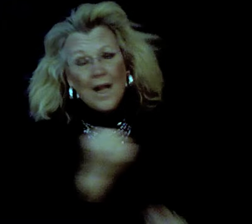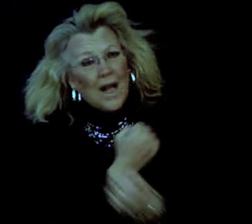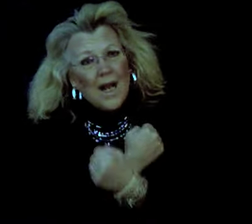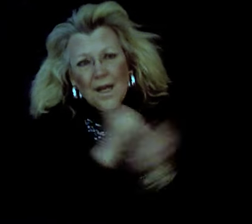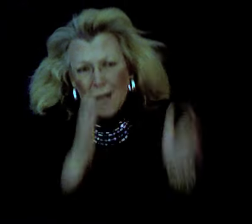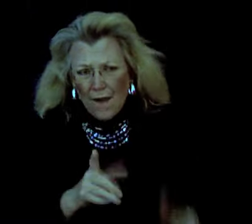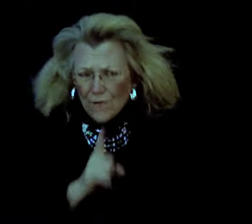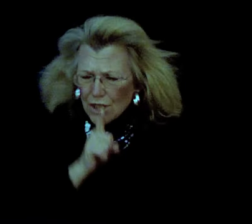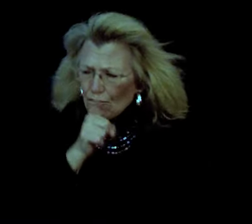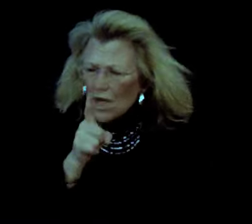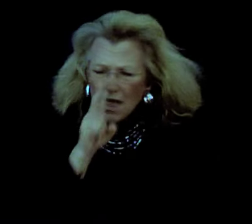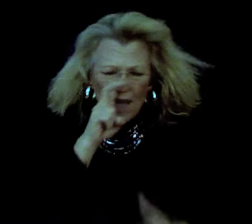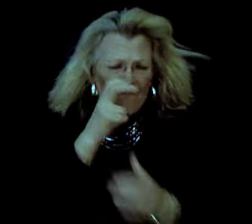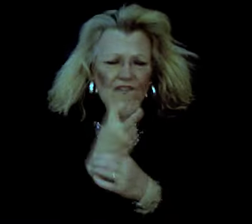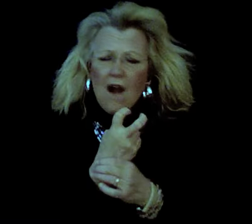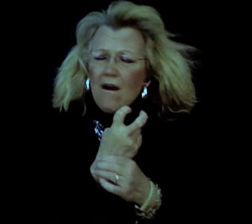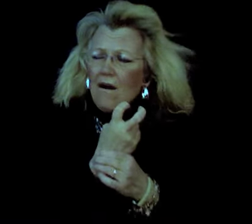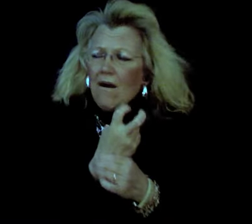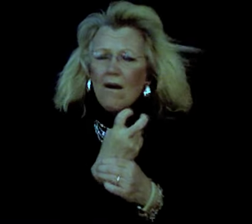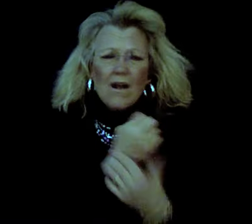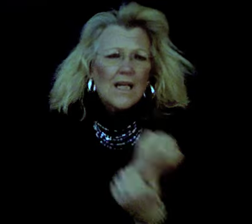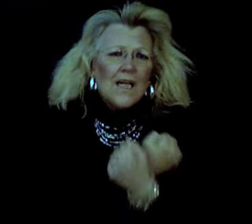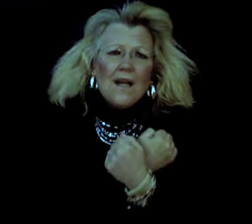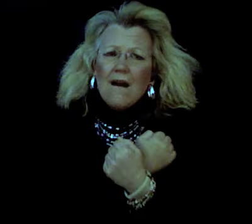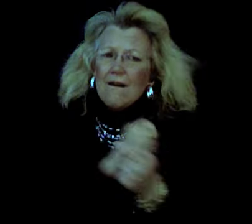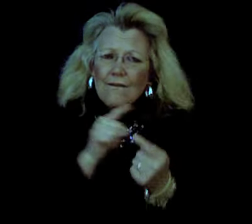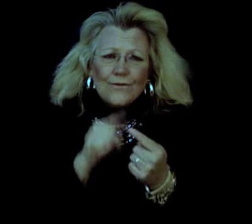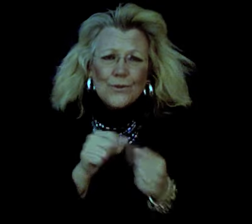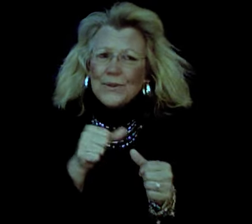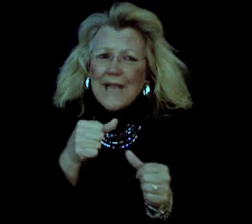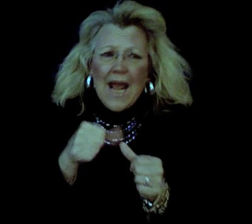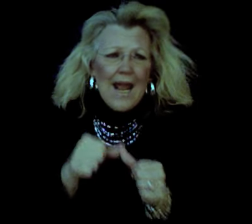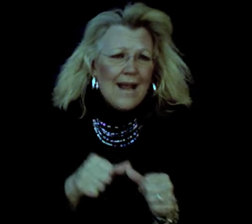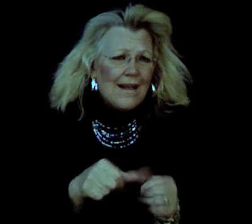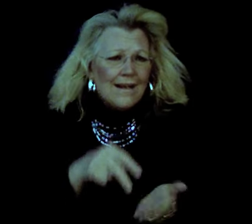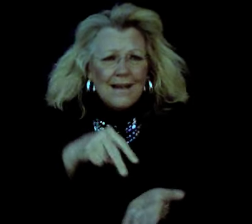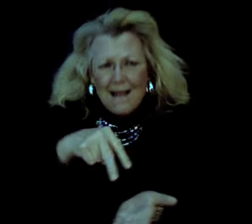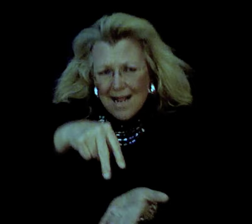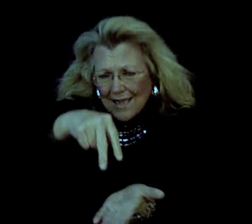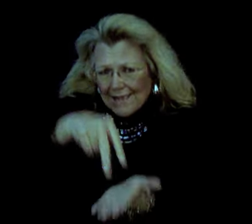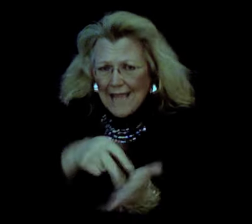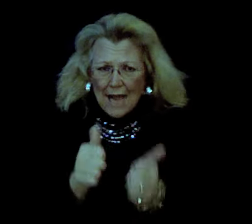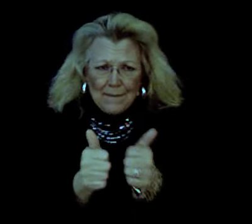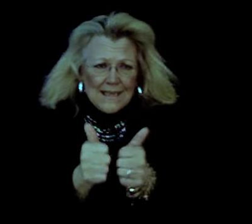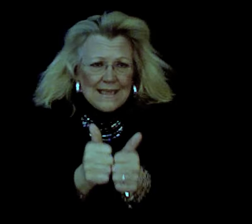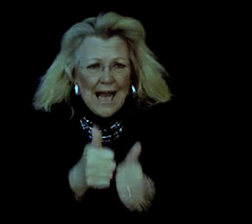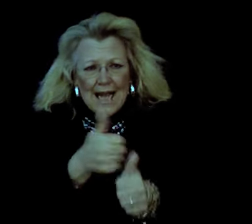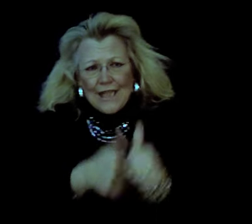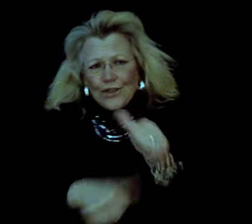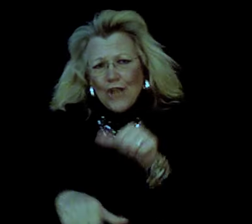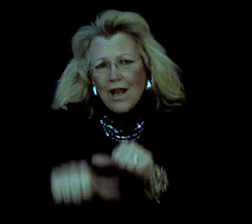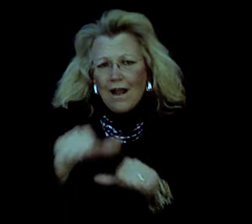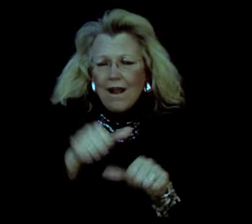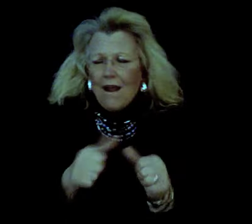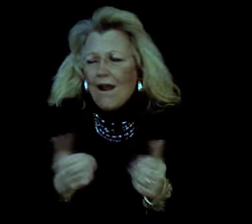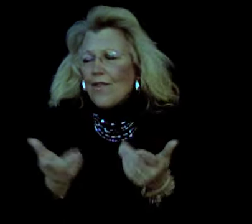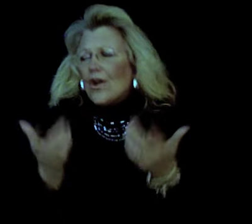Lovers really fall in love to stay Stand beside each other,